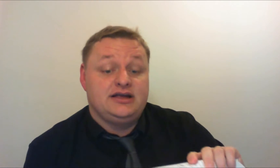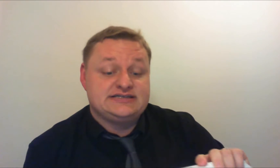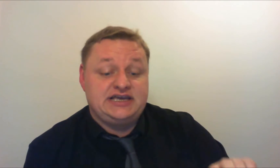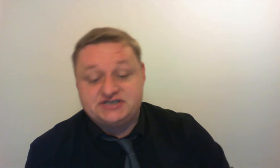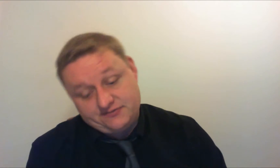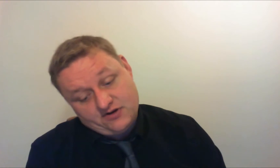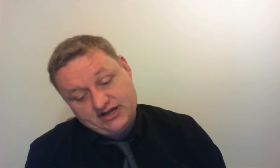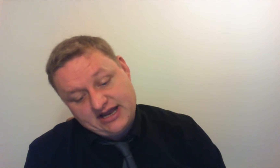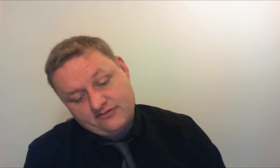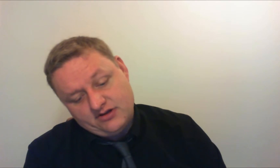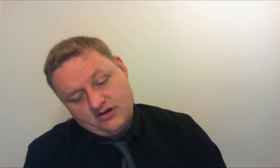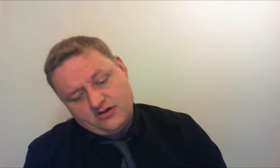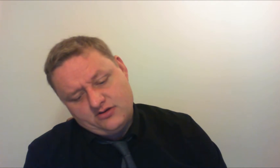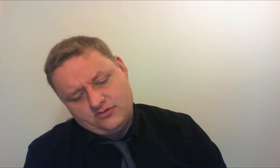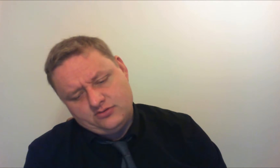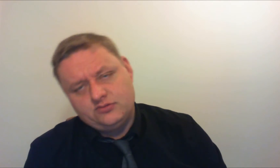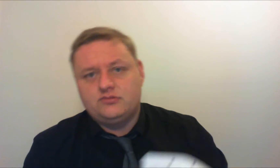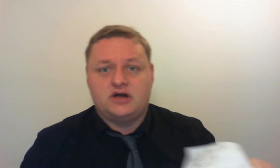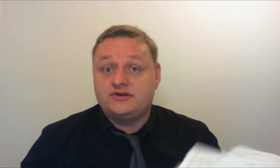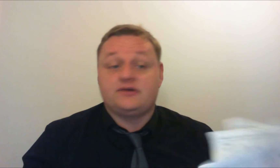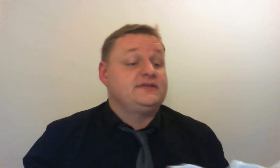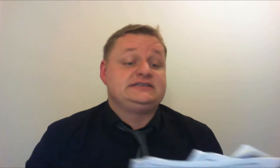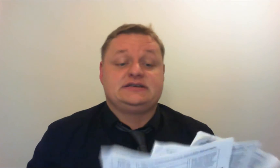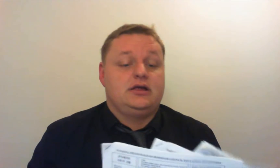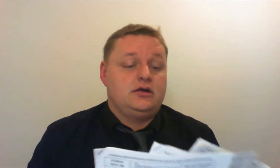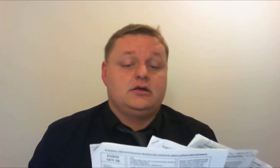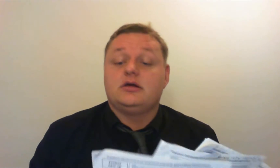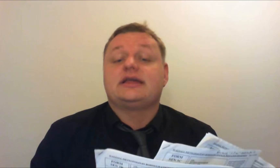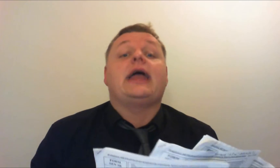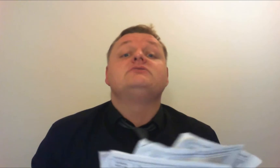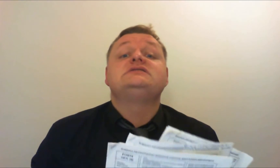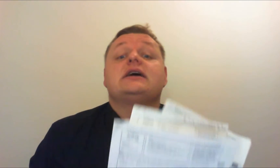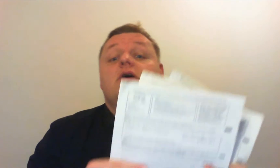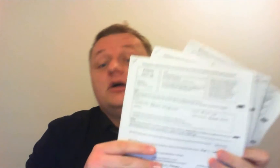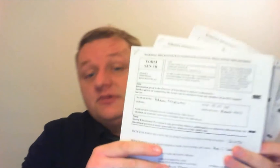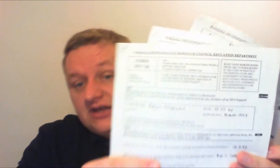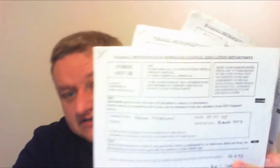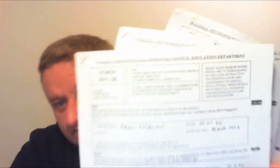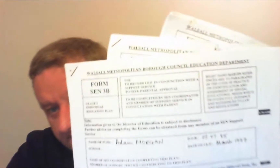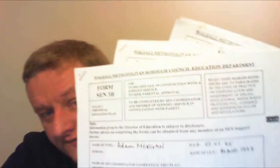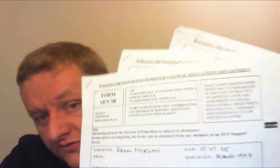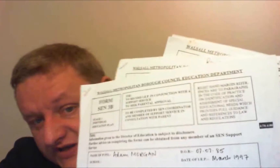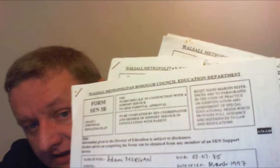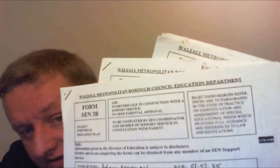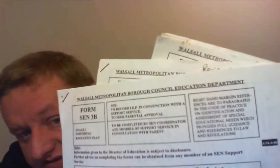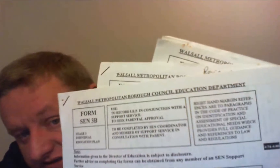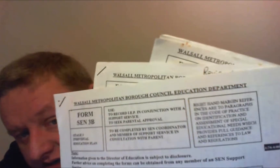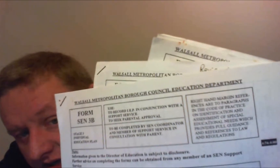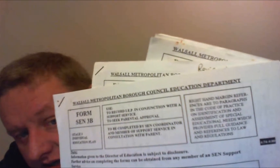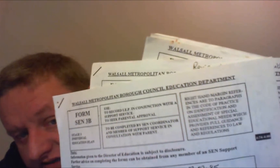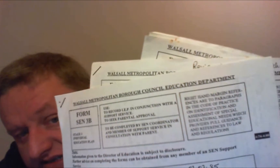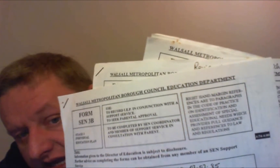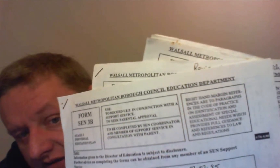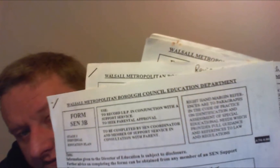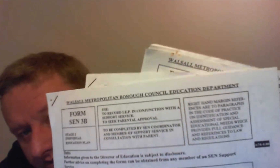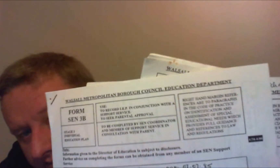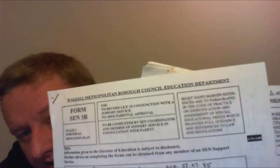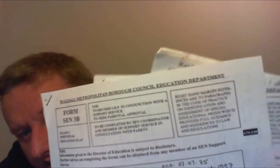in teaching right now who I don't know if this counts now but these sort of forms here these send free